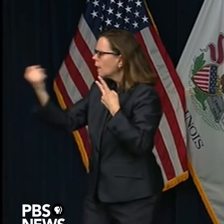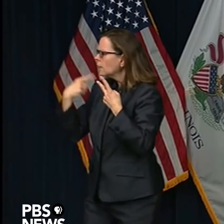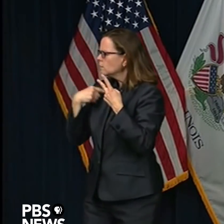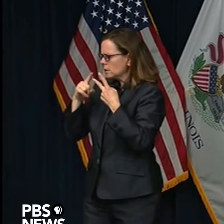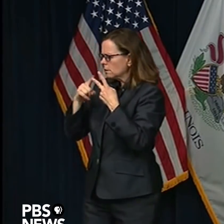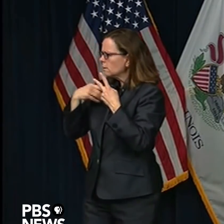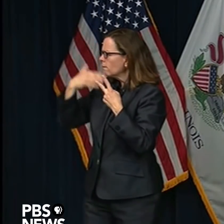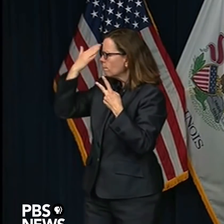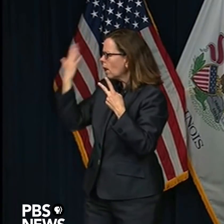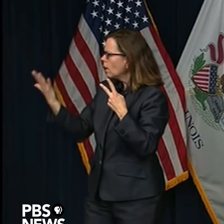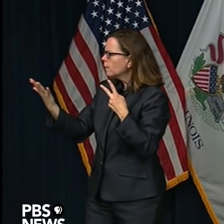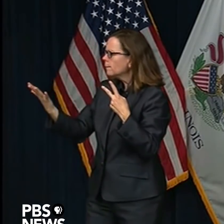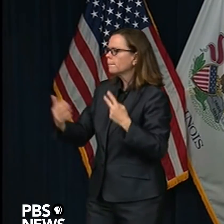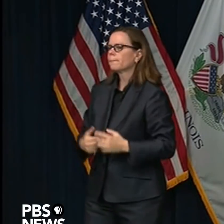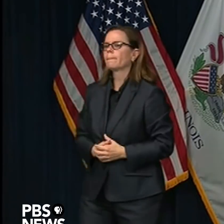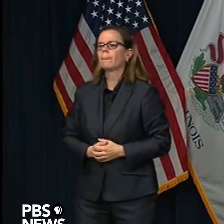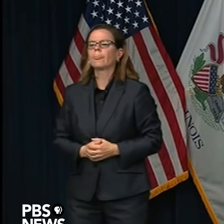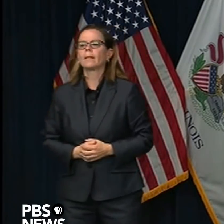before April 30th? Yeah.